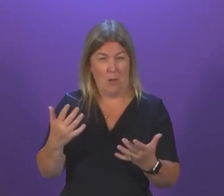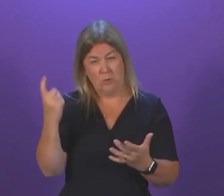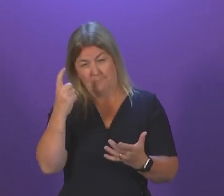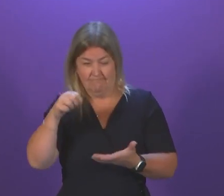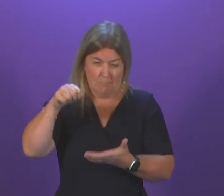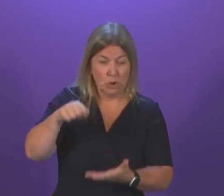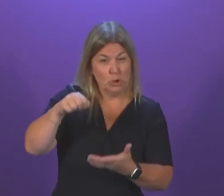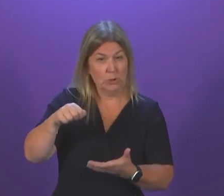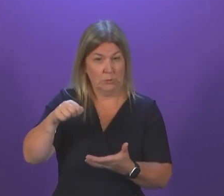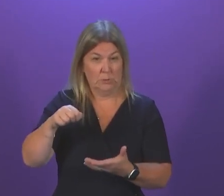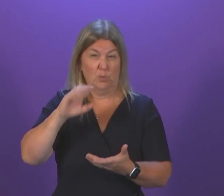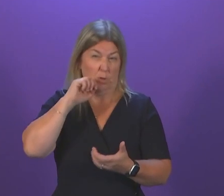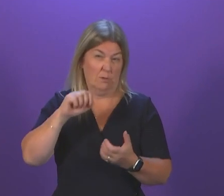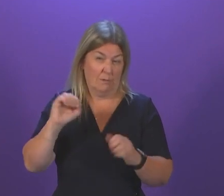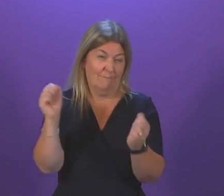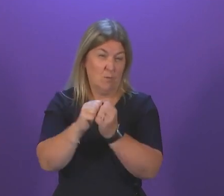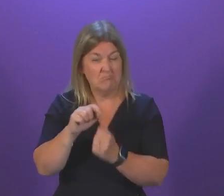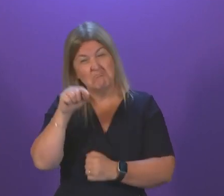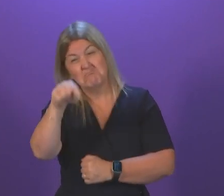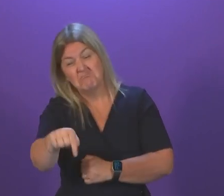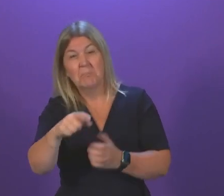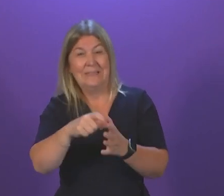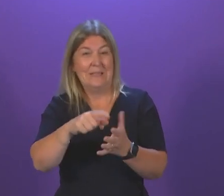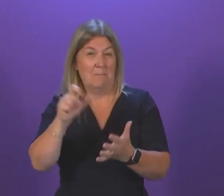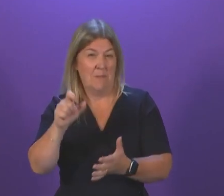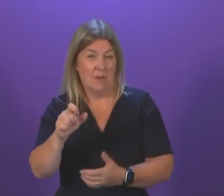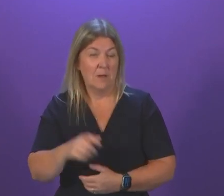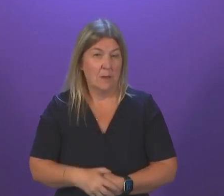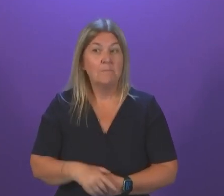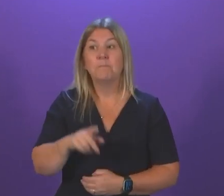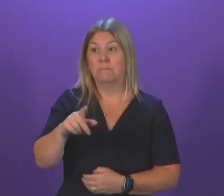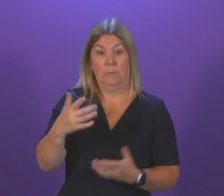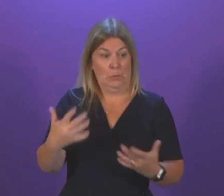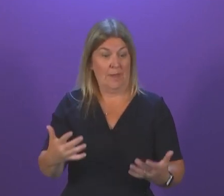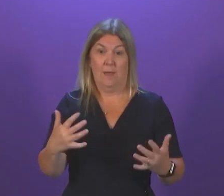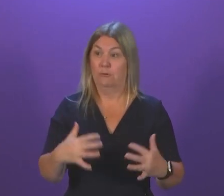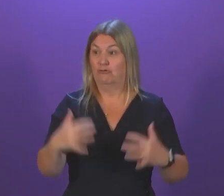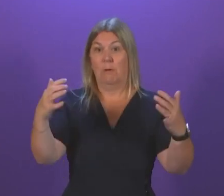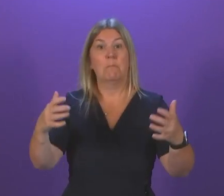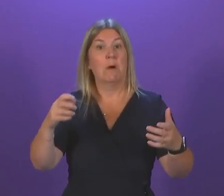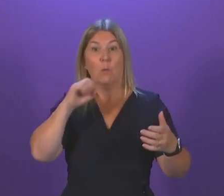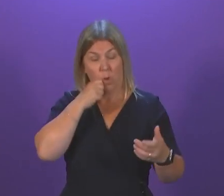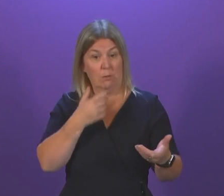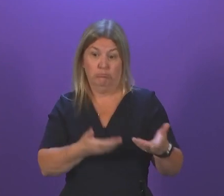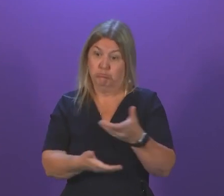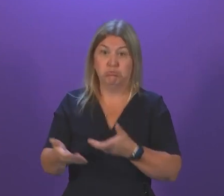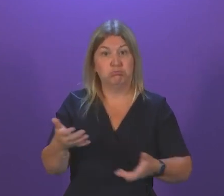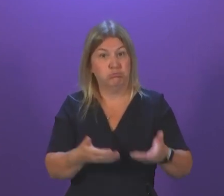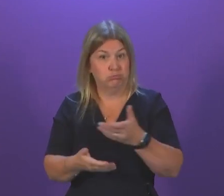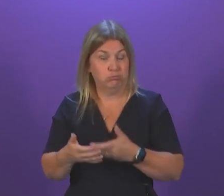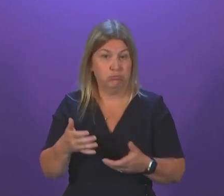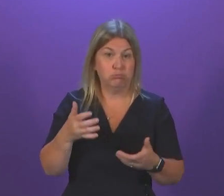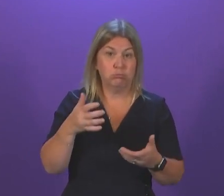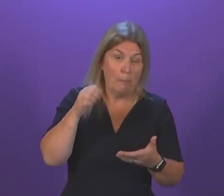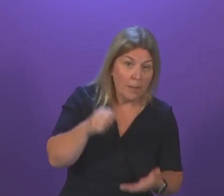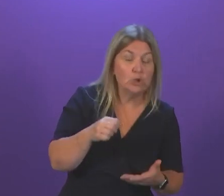this week. We will have discussions across the chamber about the budget as we always do. We will obviously have discussions with COSLA in